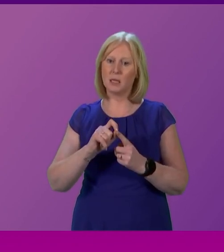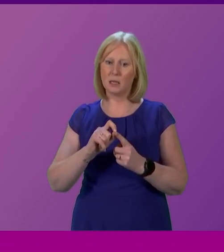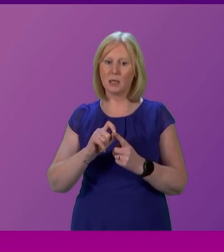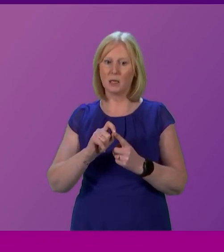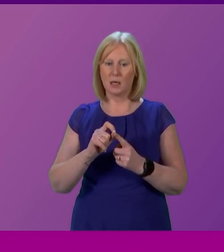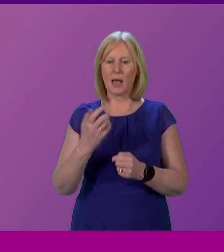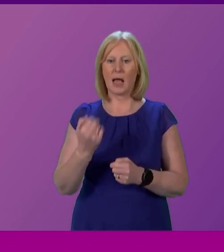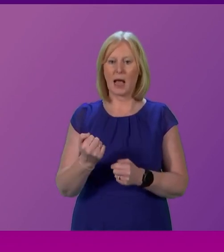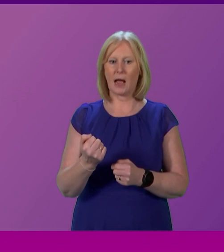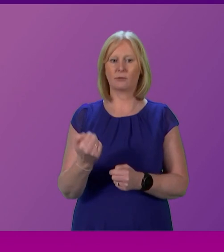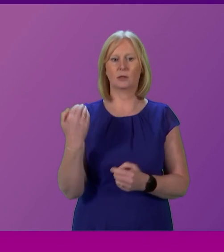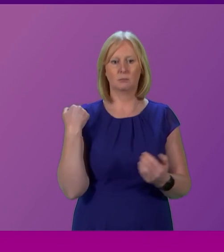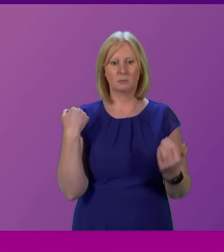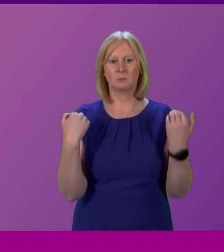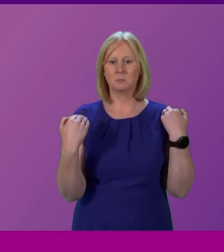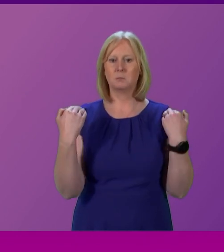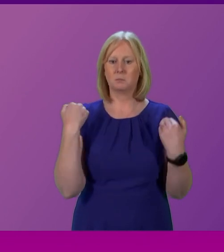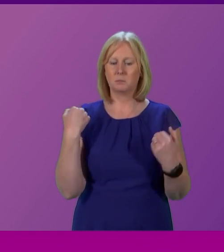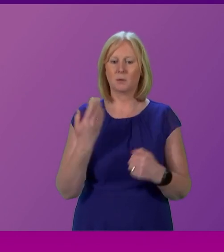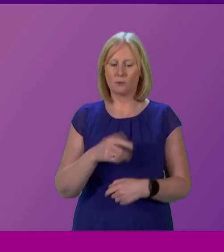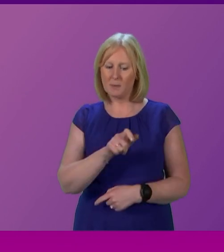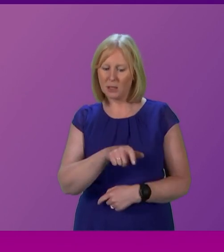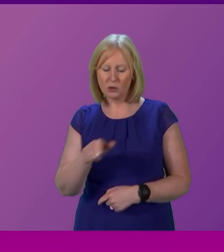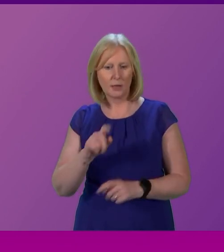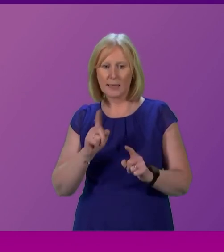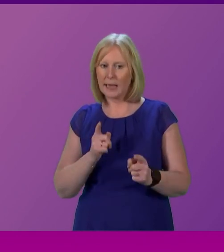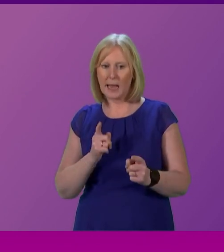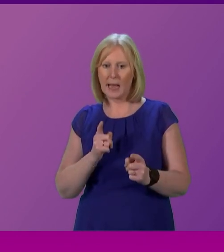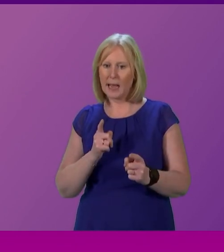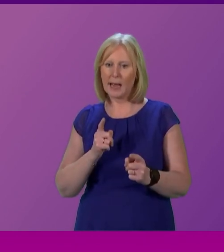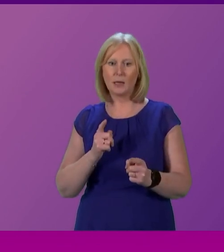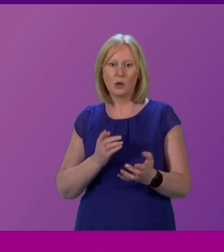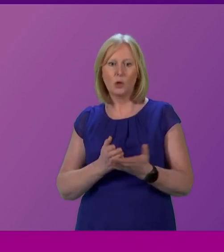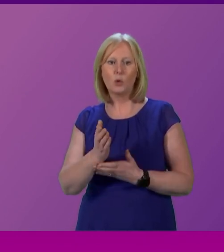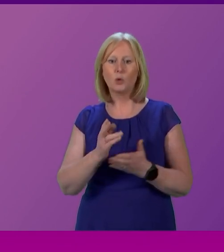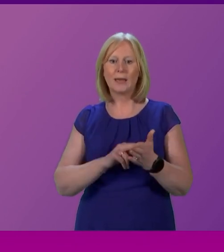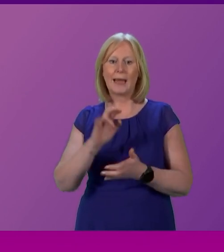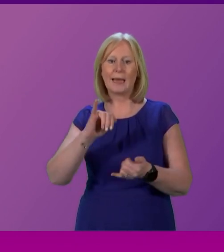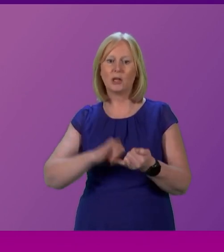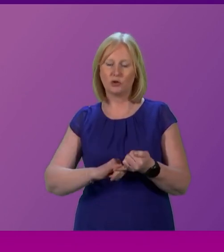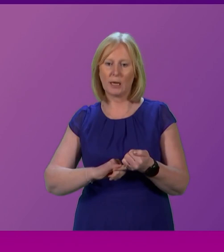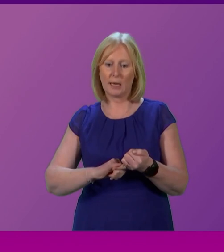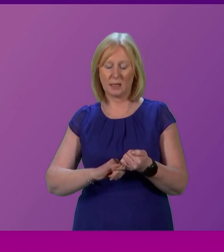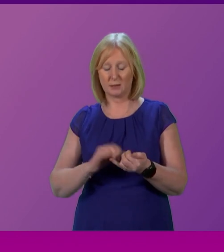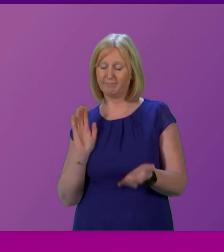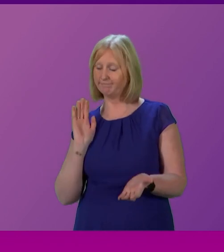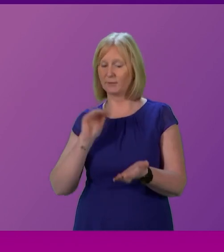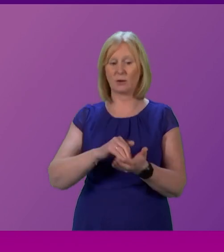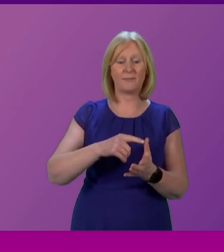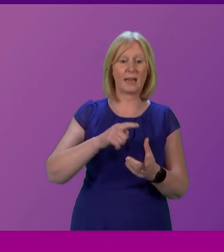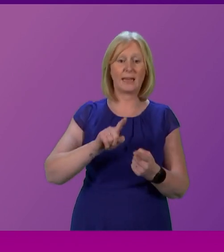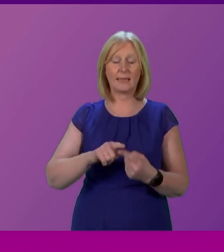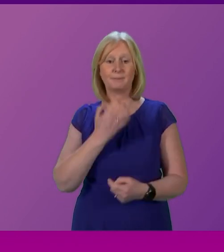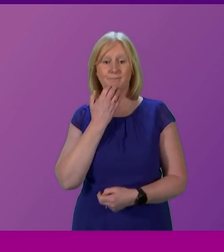references from constituents who cannot get through to the NHS. And they end up going to A&E. Now, the SNP and Green